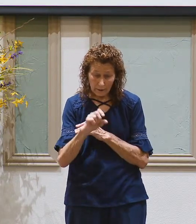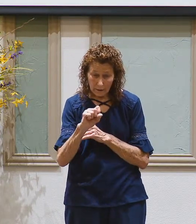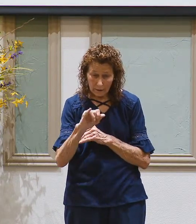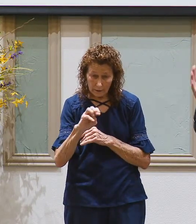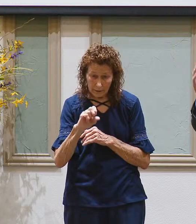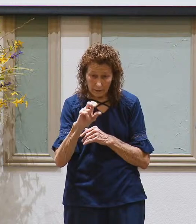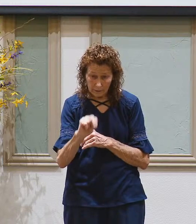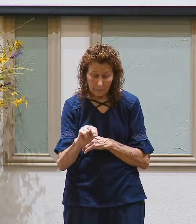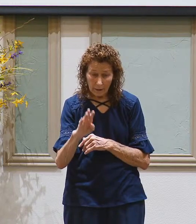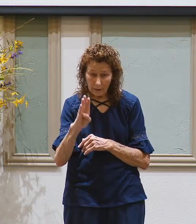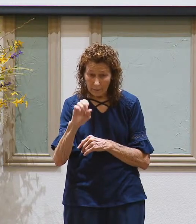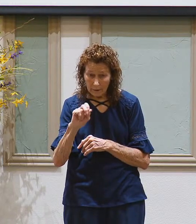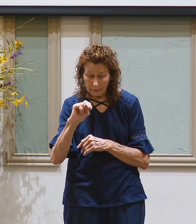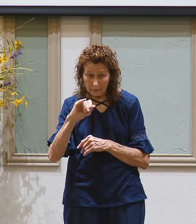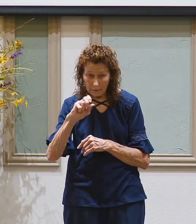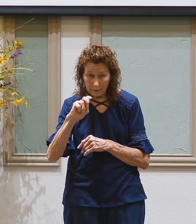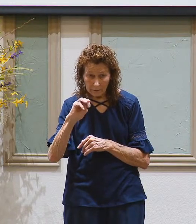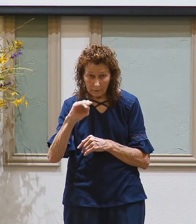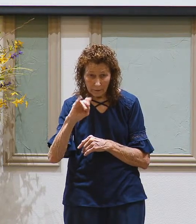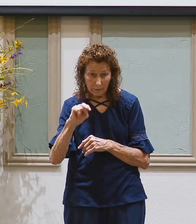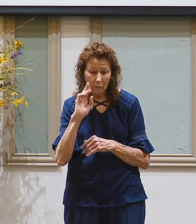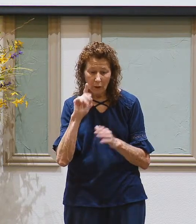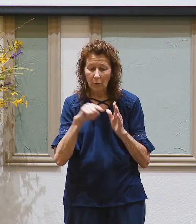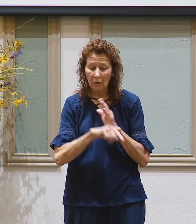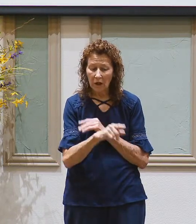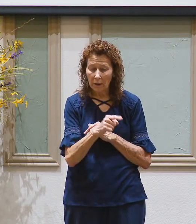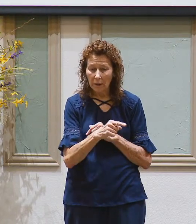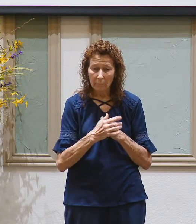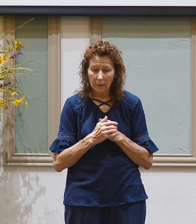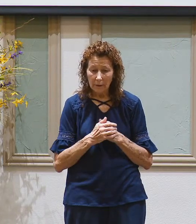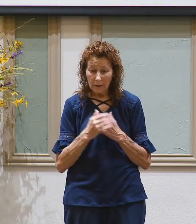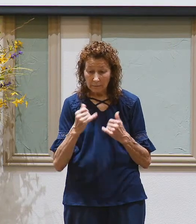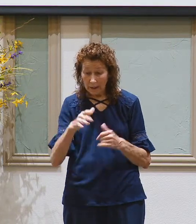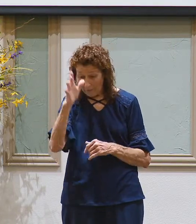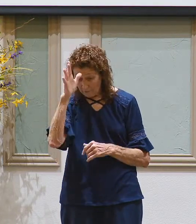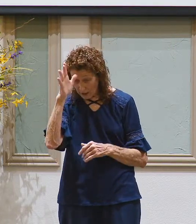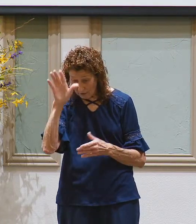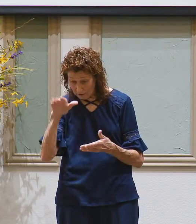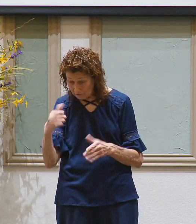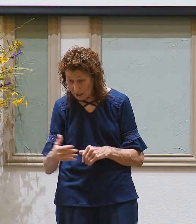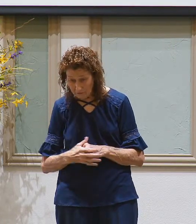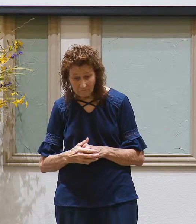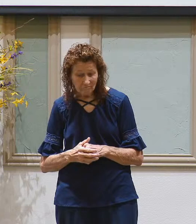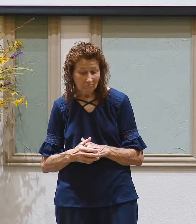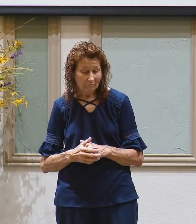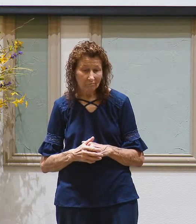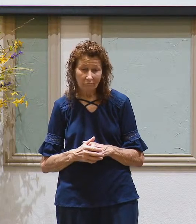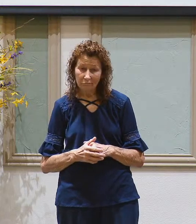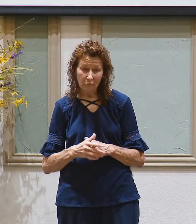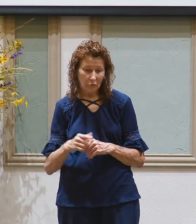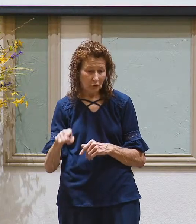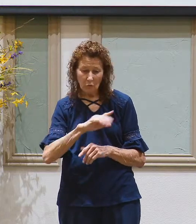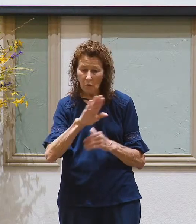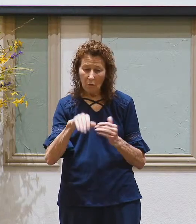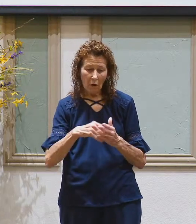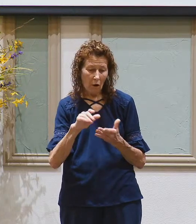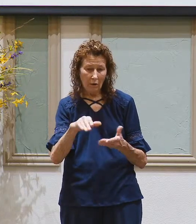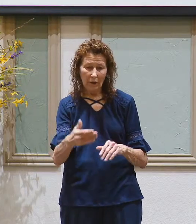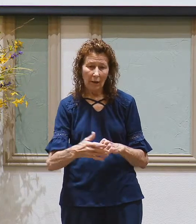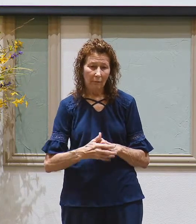Benjamin you're going to kill him now that dad's dead you're all dead